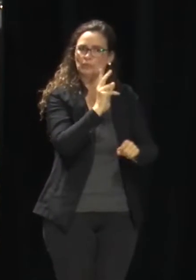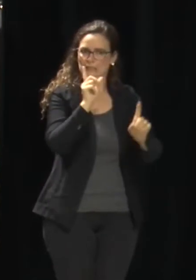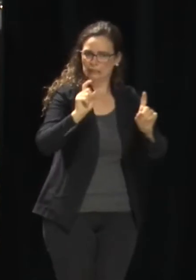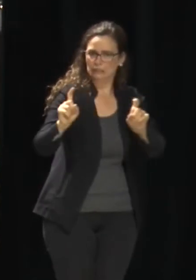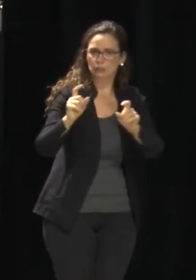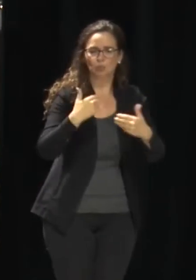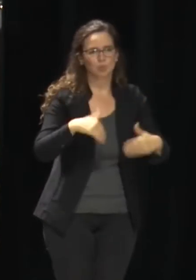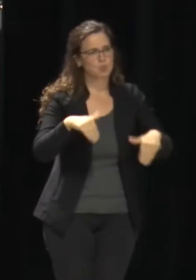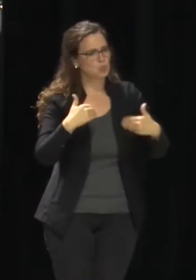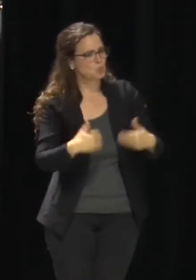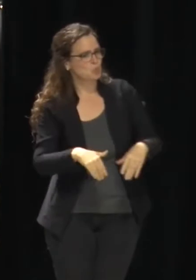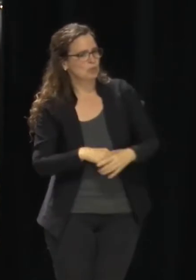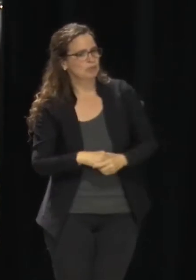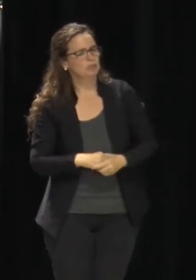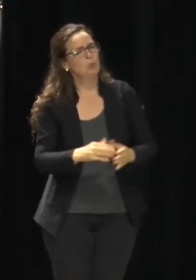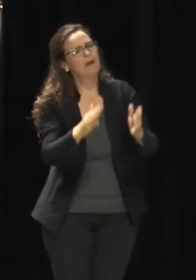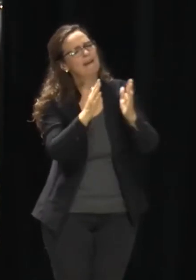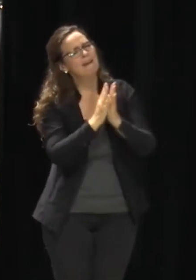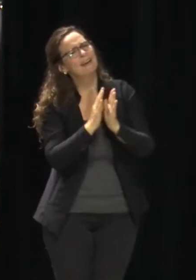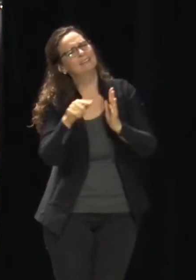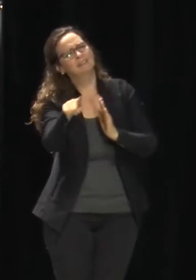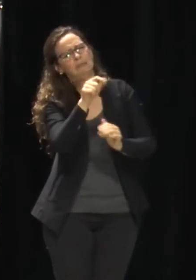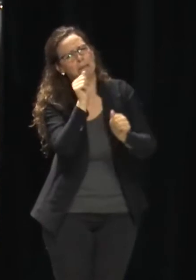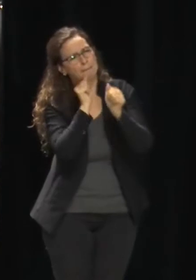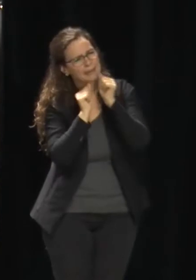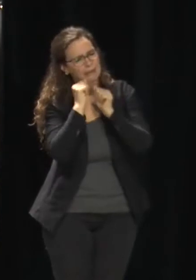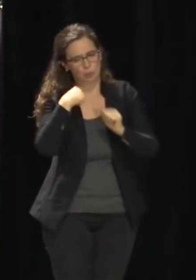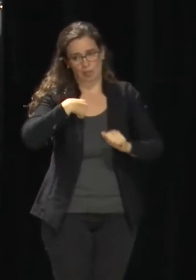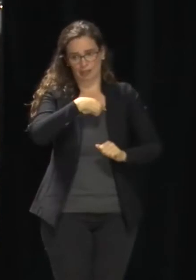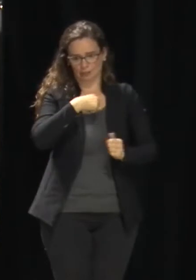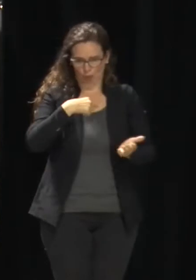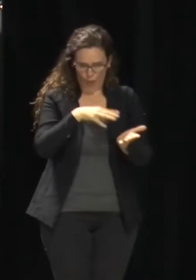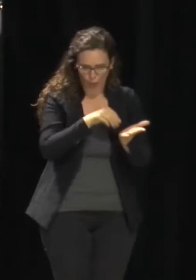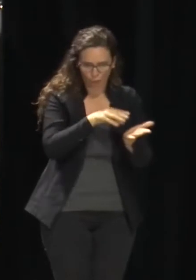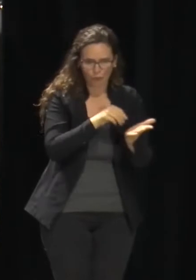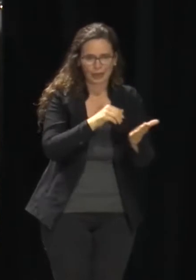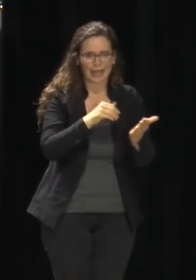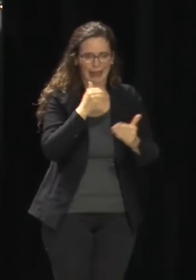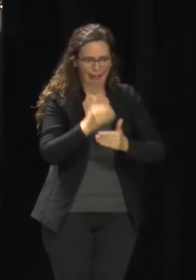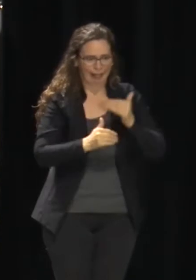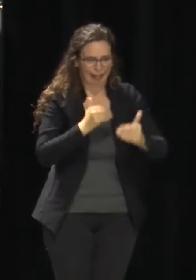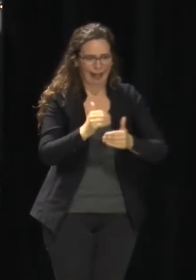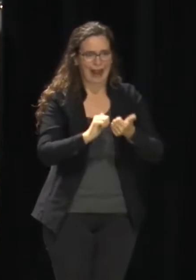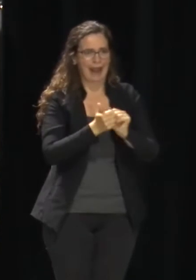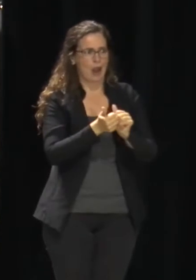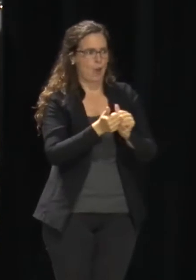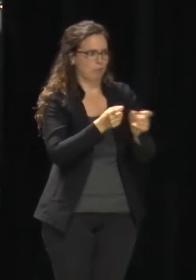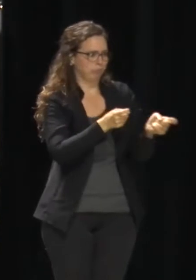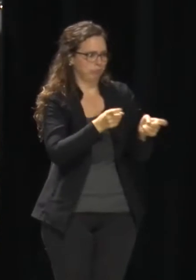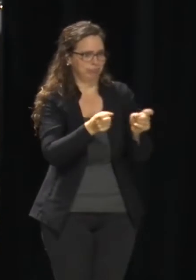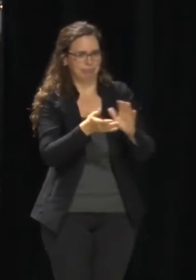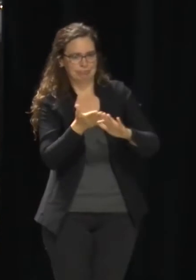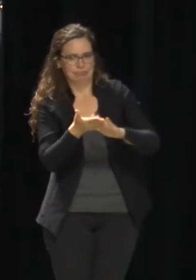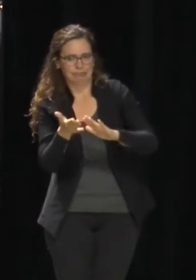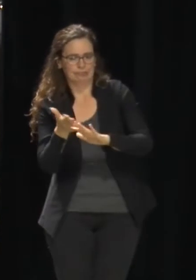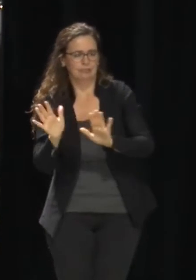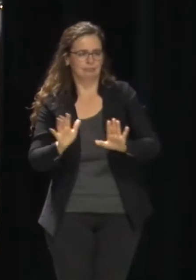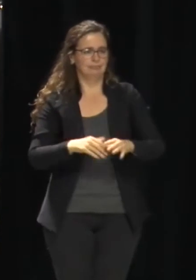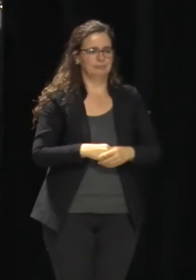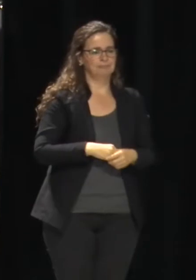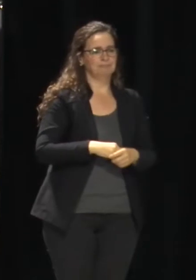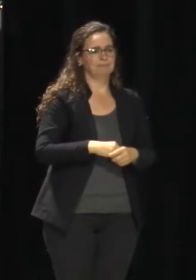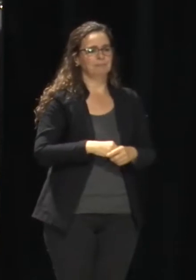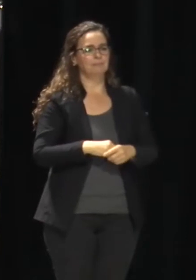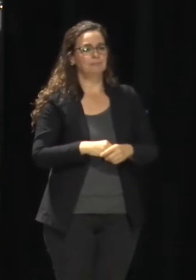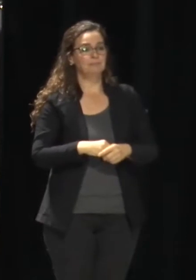again, give us a little bit of time to work out the kinks. But the reality is, is that there's been over 100 kids